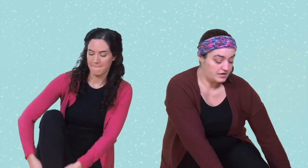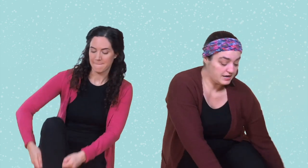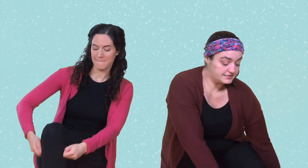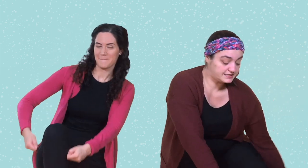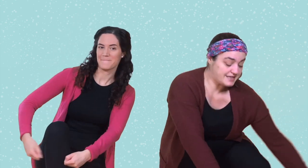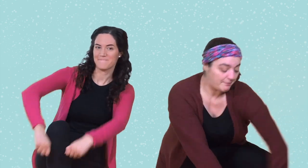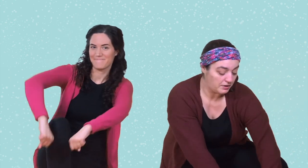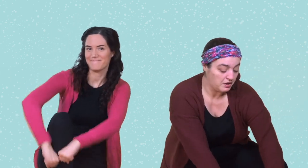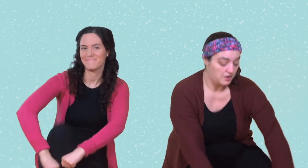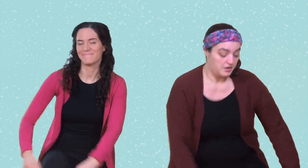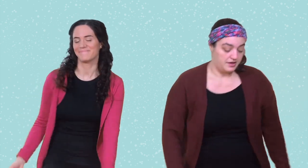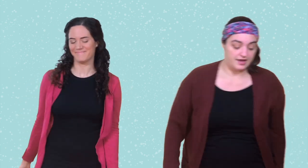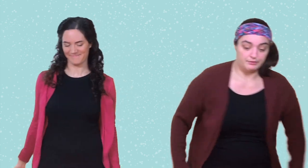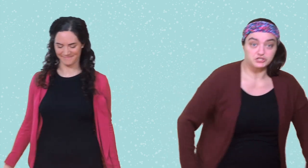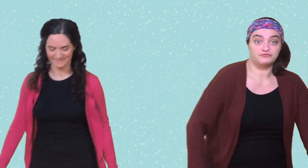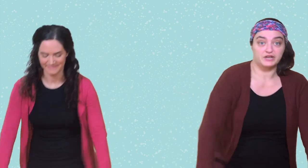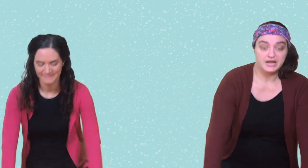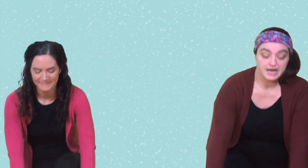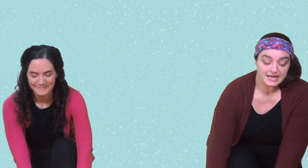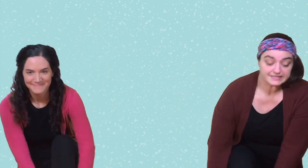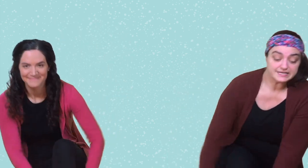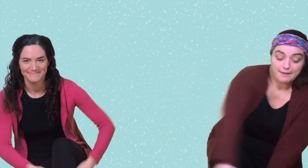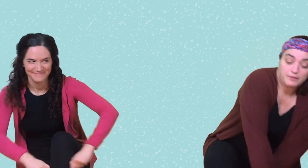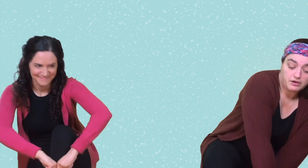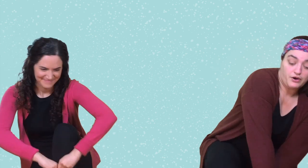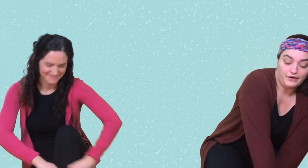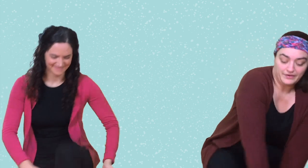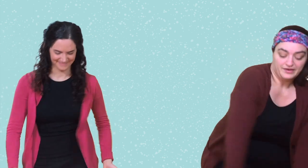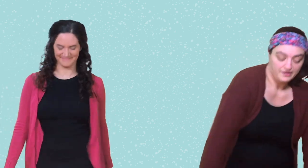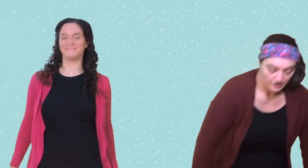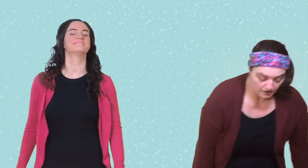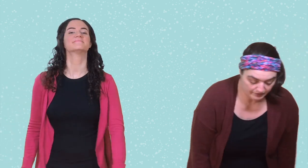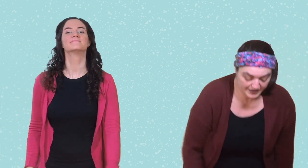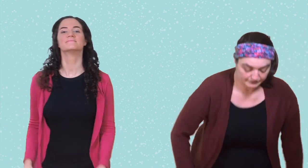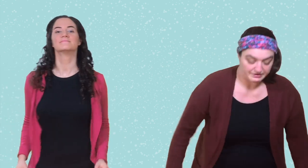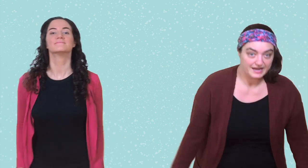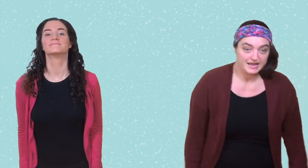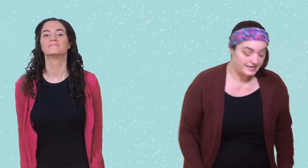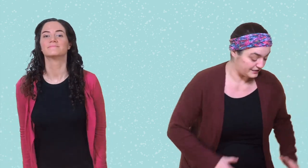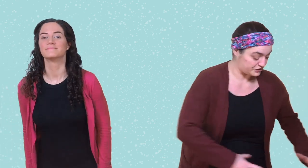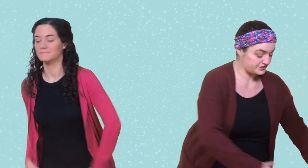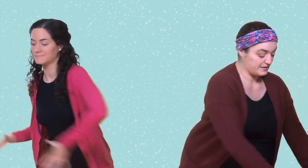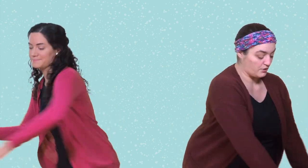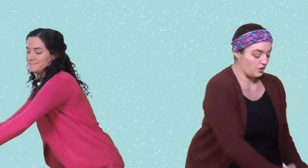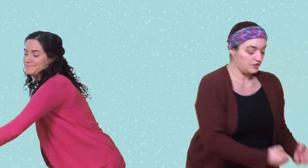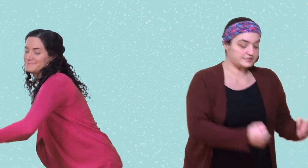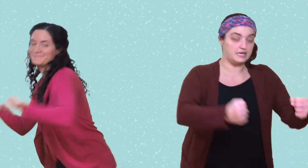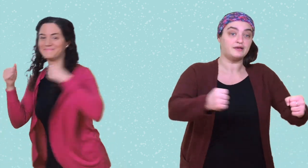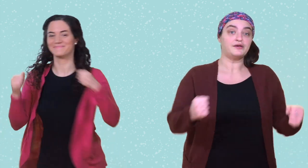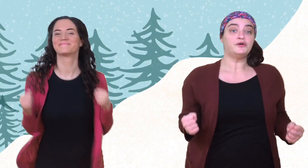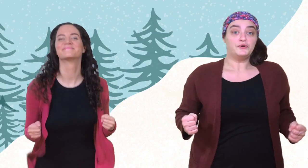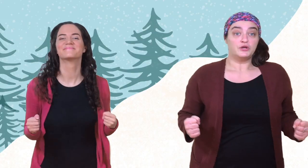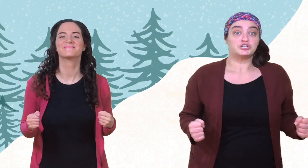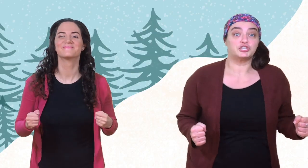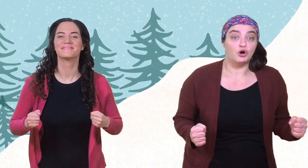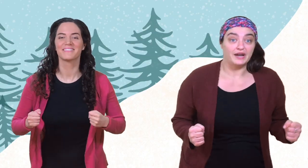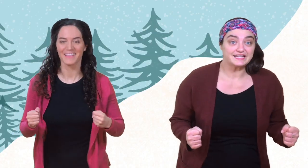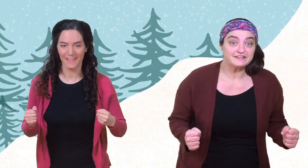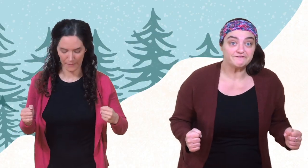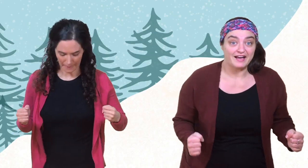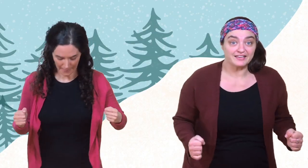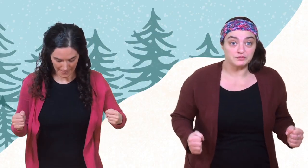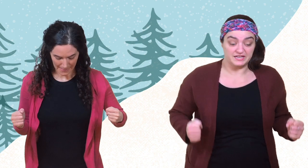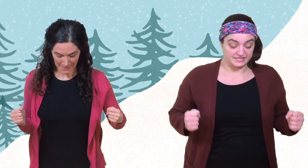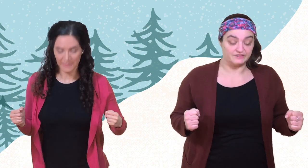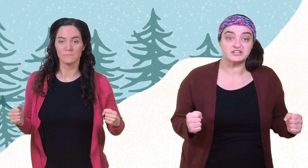Put it and snap. And put your foot in and snap. Alright, ready? Get your ski poles. To go